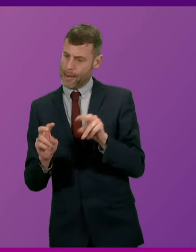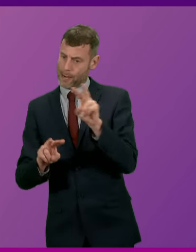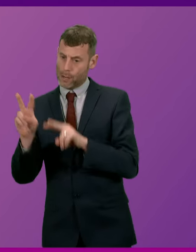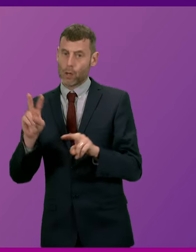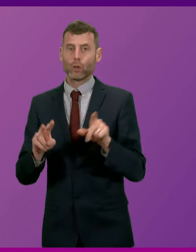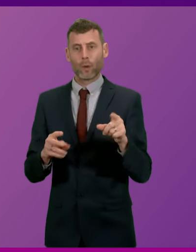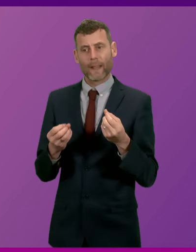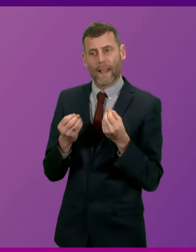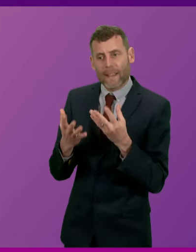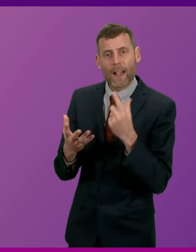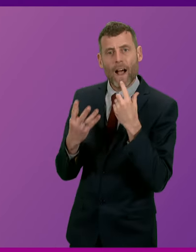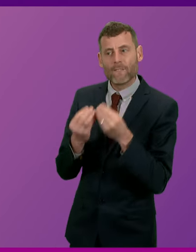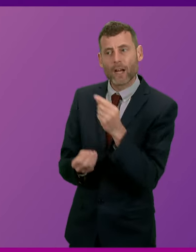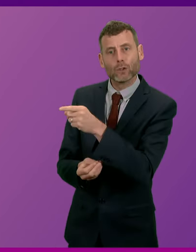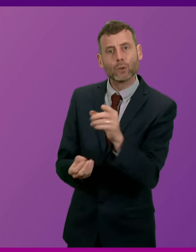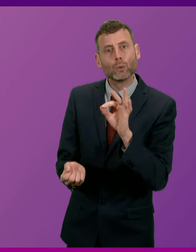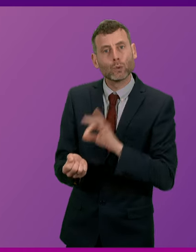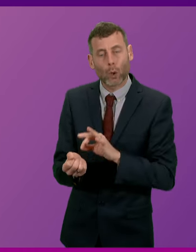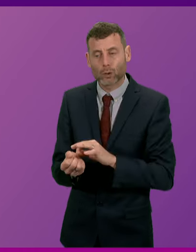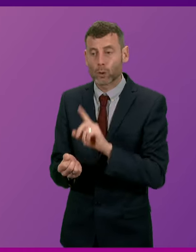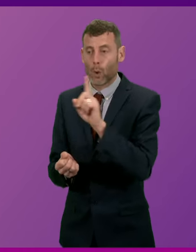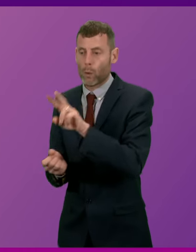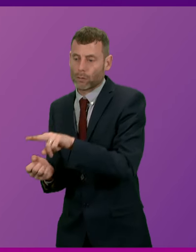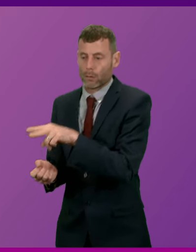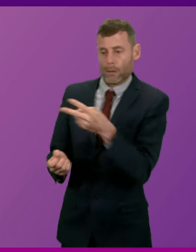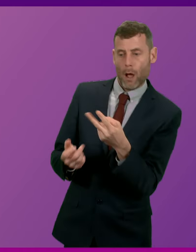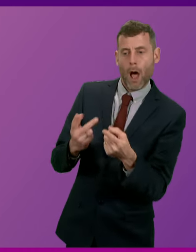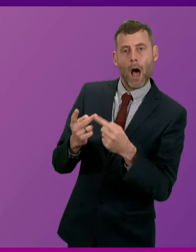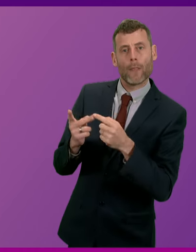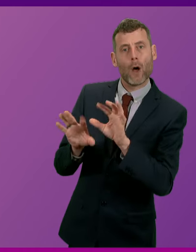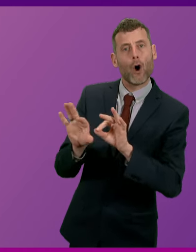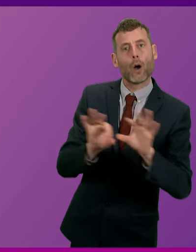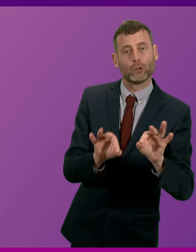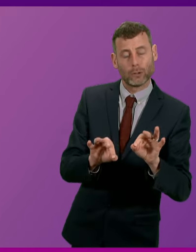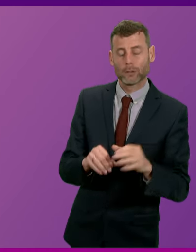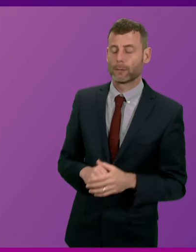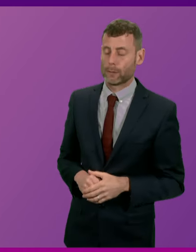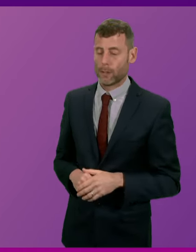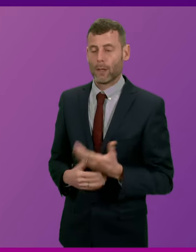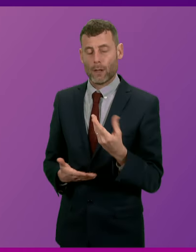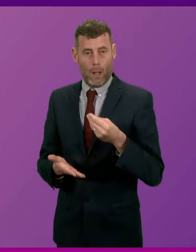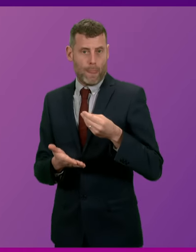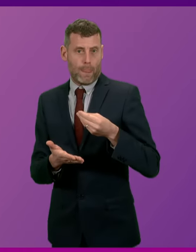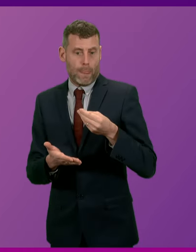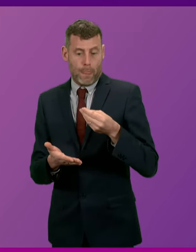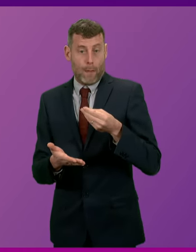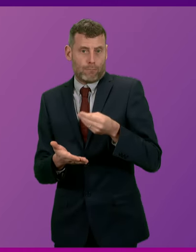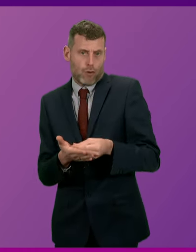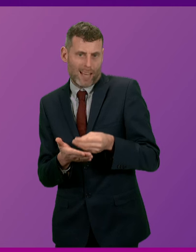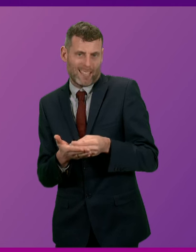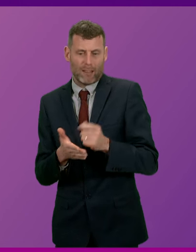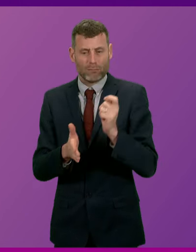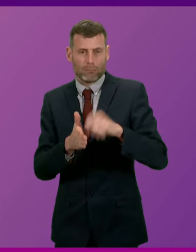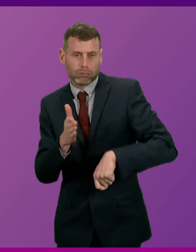advice to clinicians on the alternative therapeutic options that exist. As the pricing and supply of medicines is a reserve matter for the UK Government,